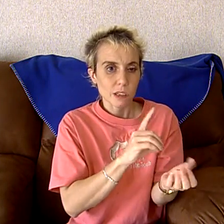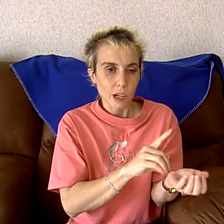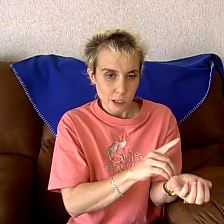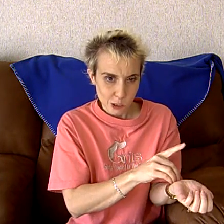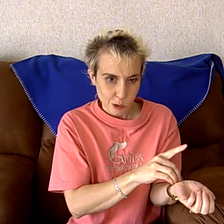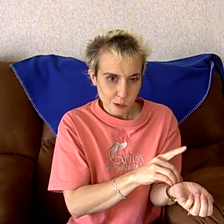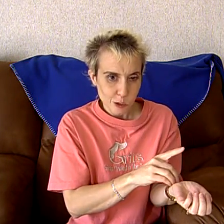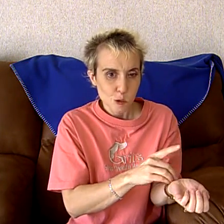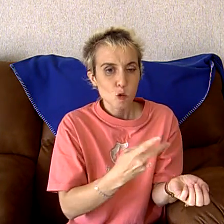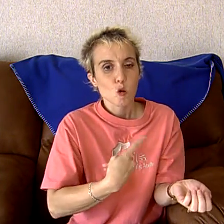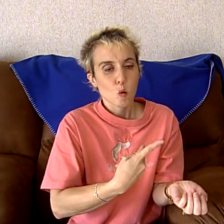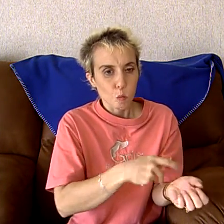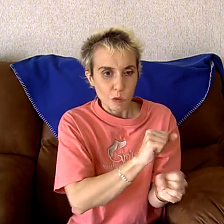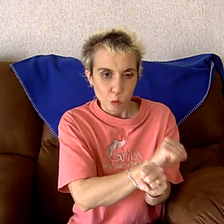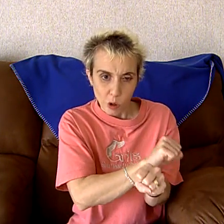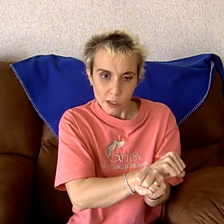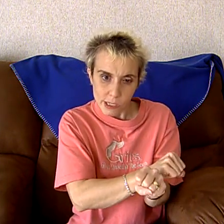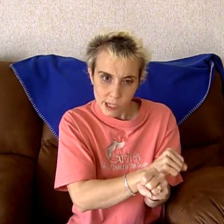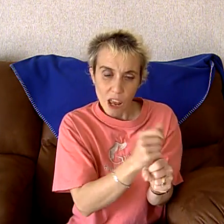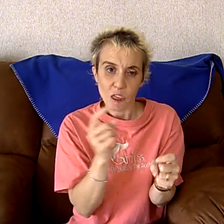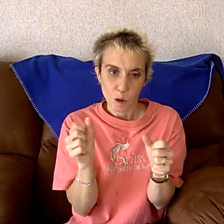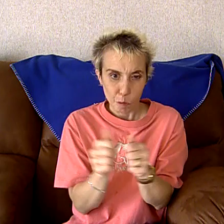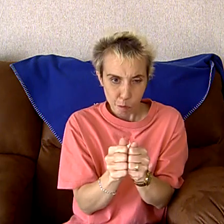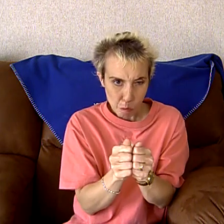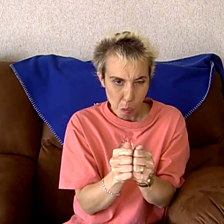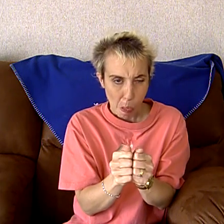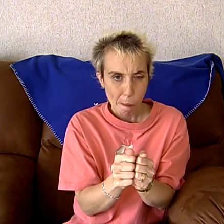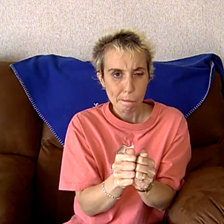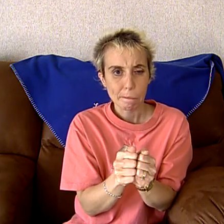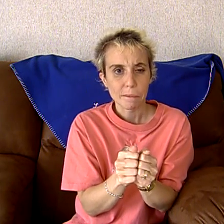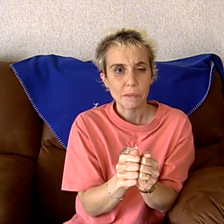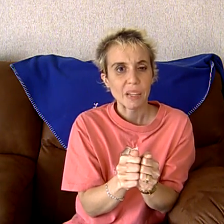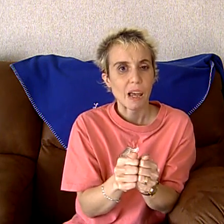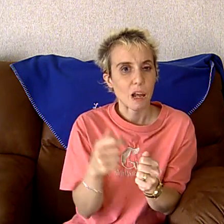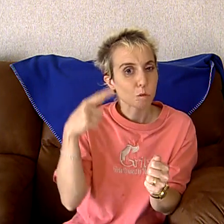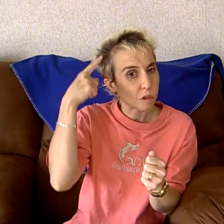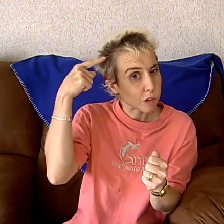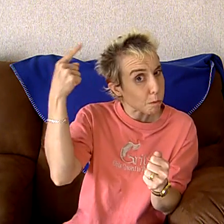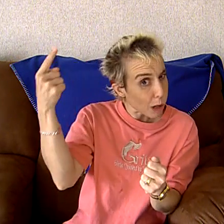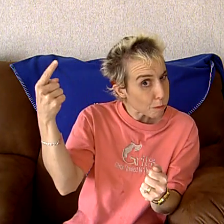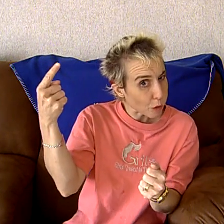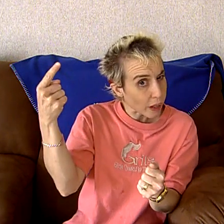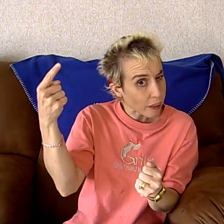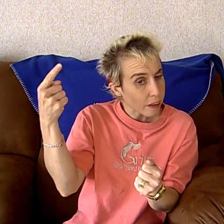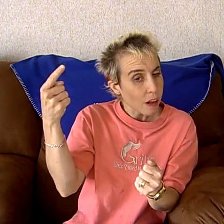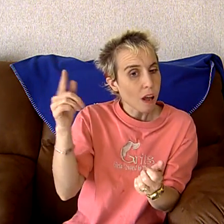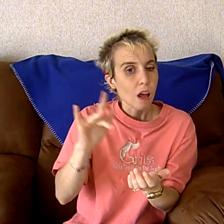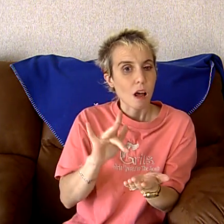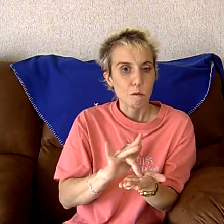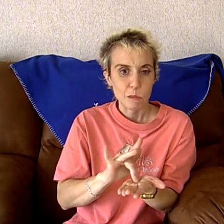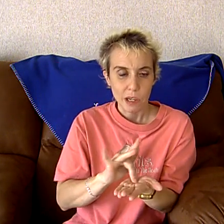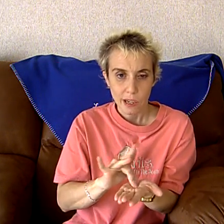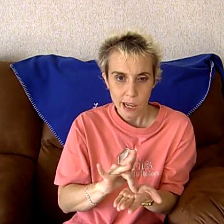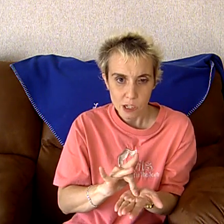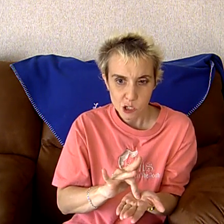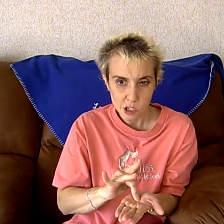doctor, we've worked together. And we've come up with a medication,